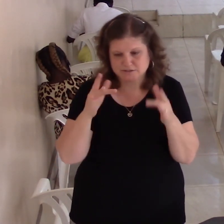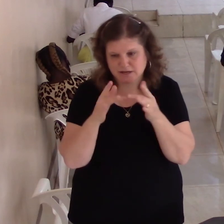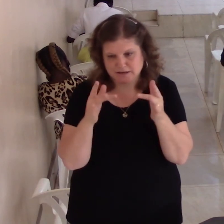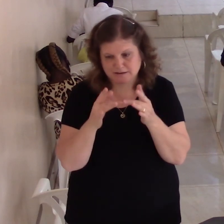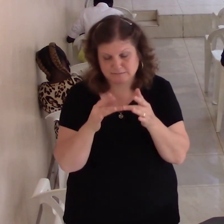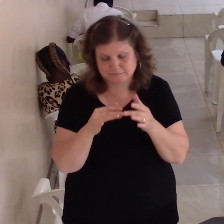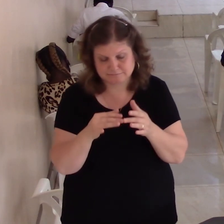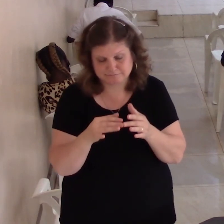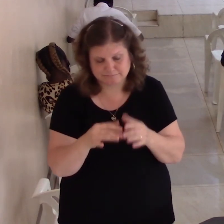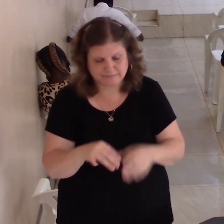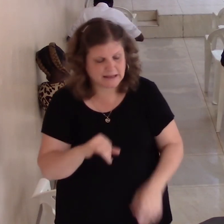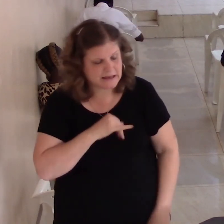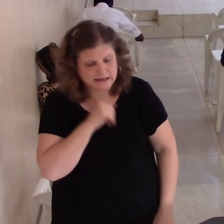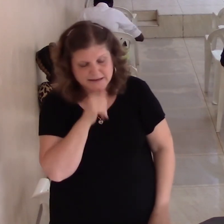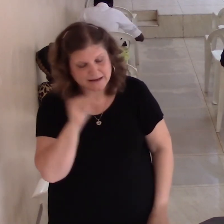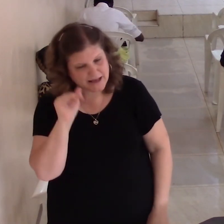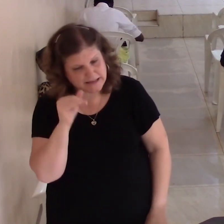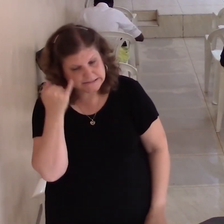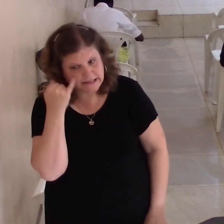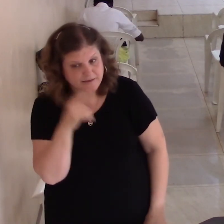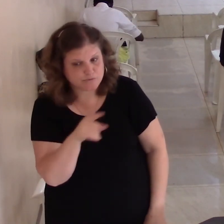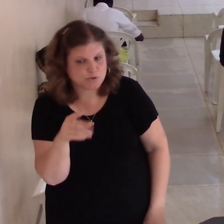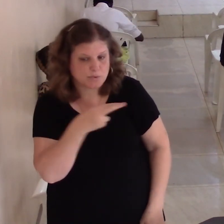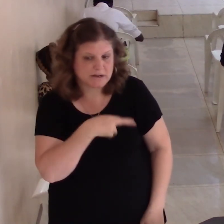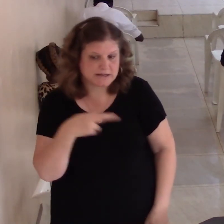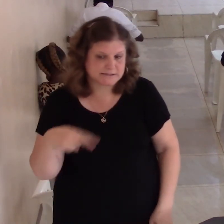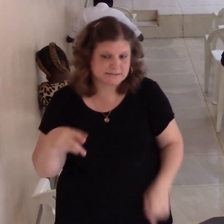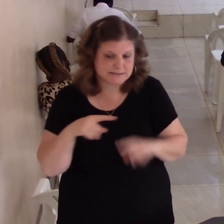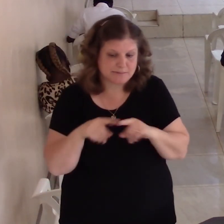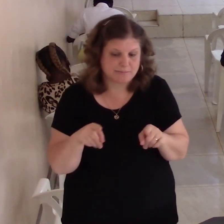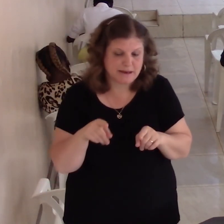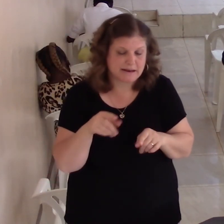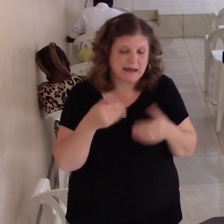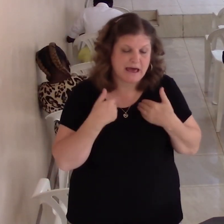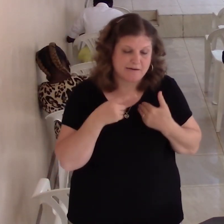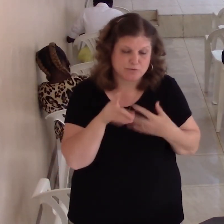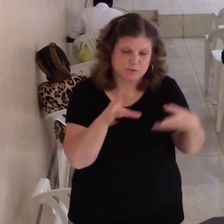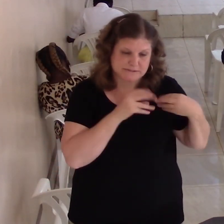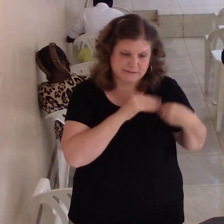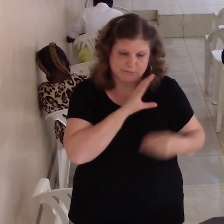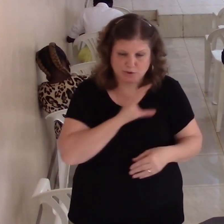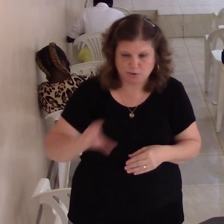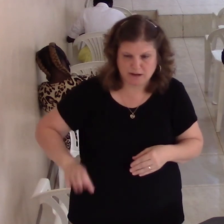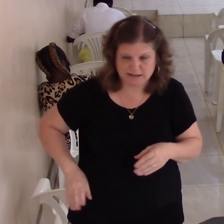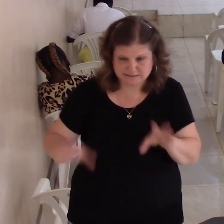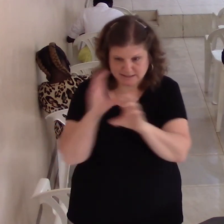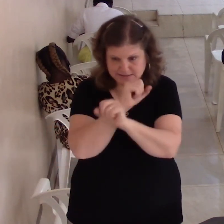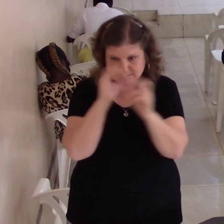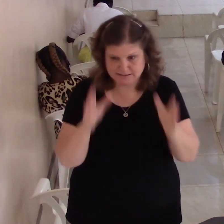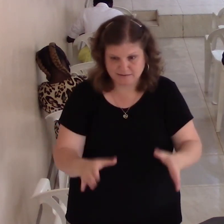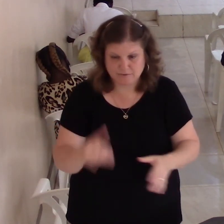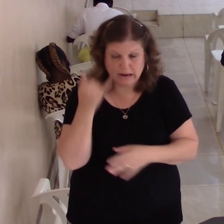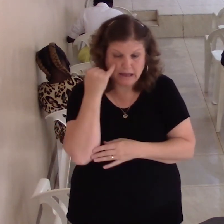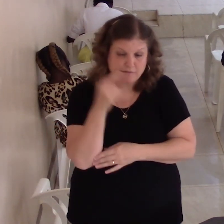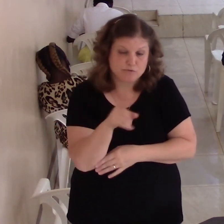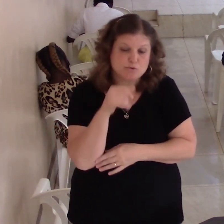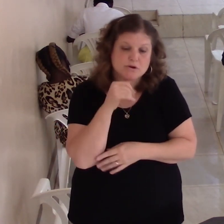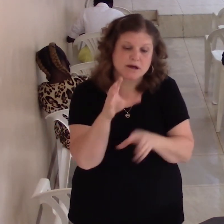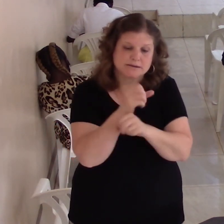are you in church but have you trusted Christ as your personal Savior you're not saved today you say pastor